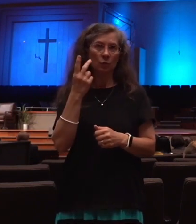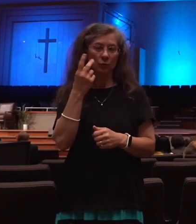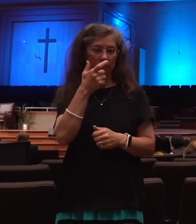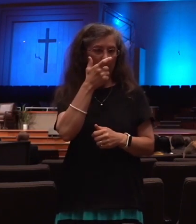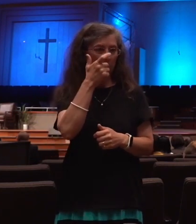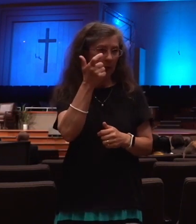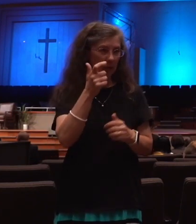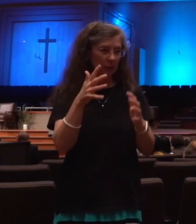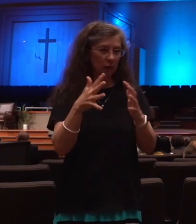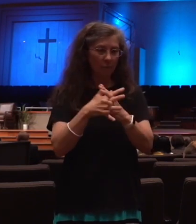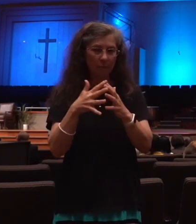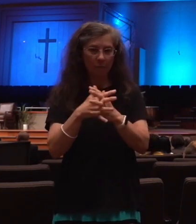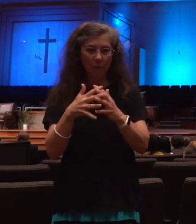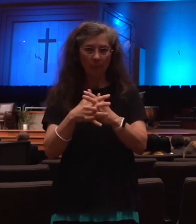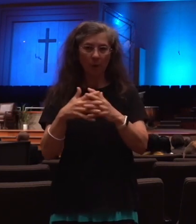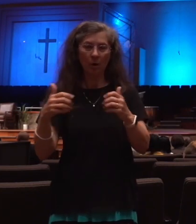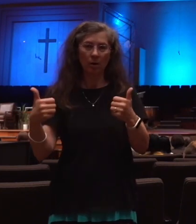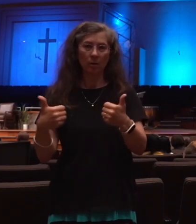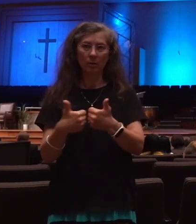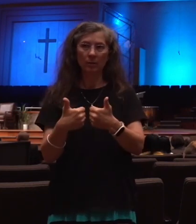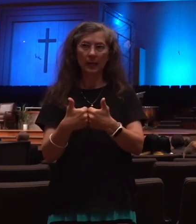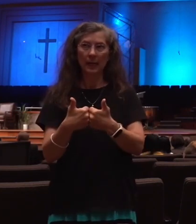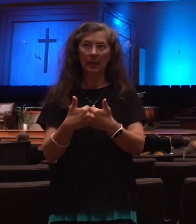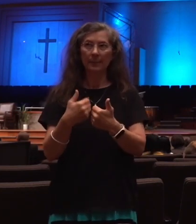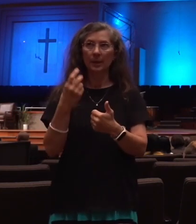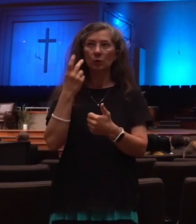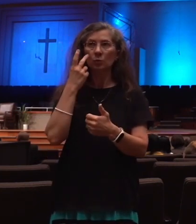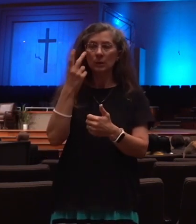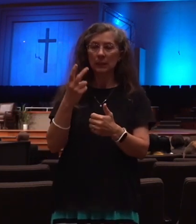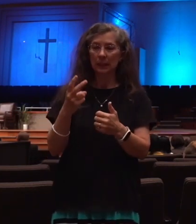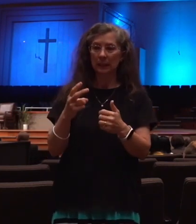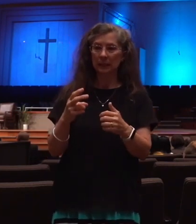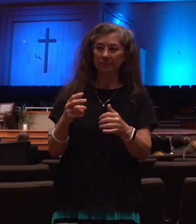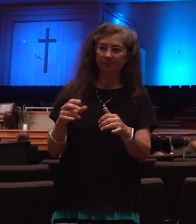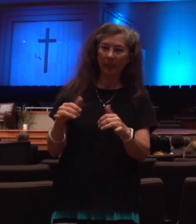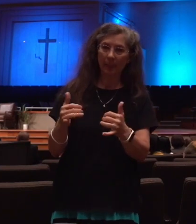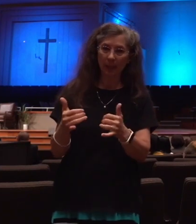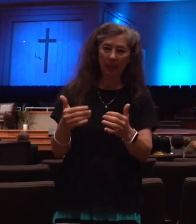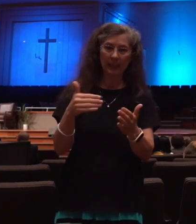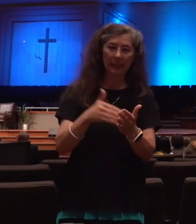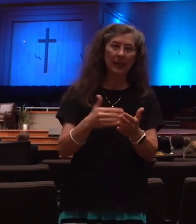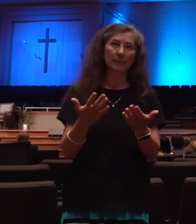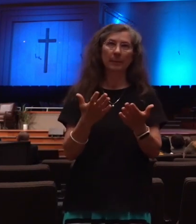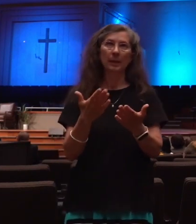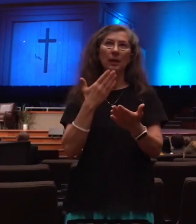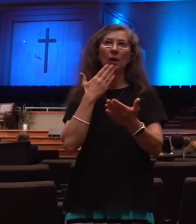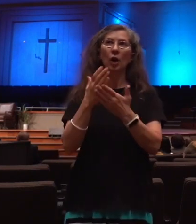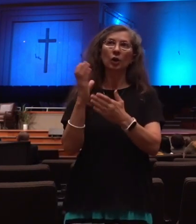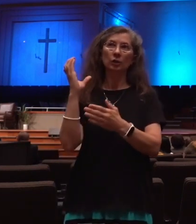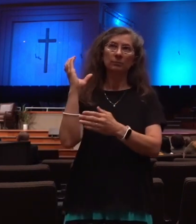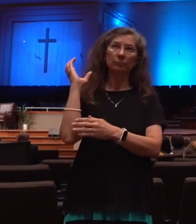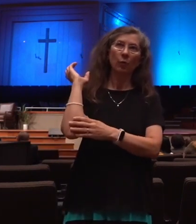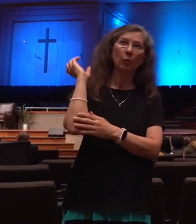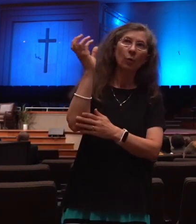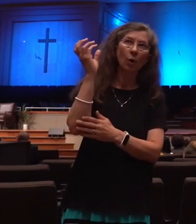a replay of the game, of the play. Something that was maybe a good catch or it a tackle or whatever or something.